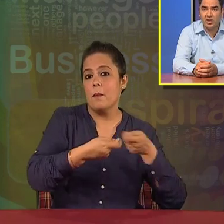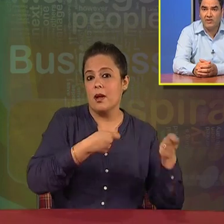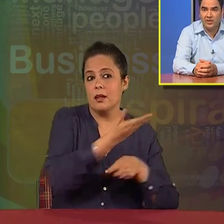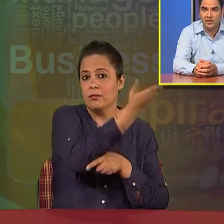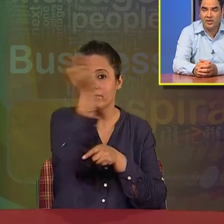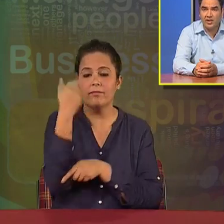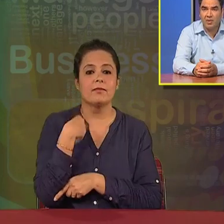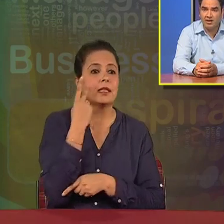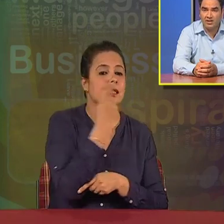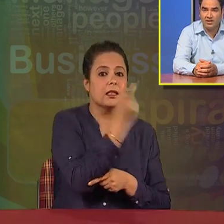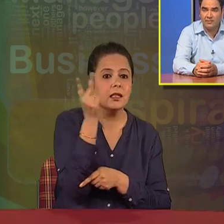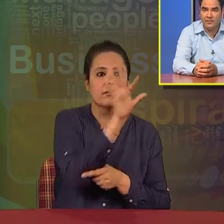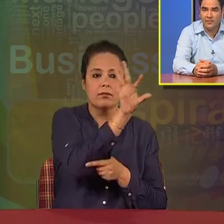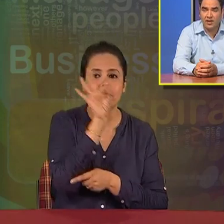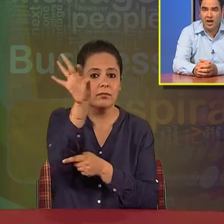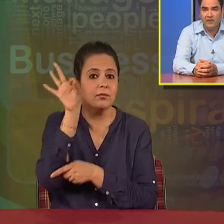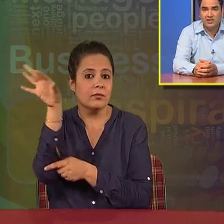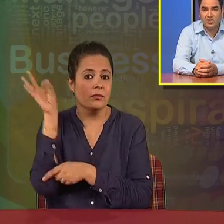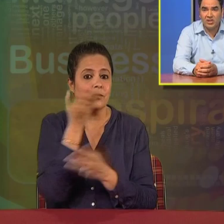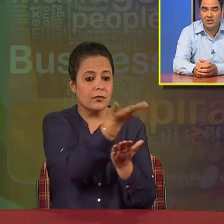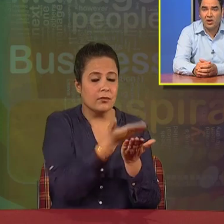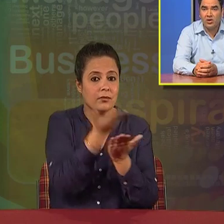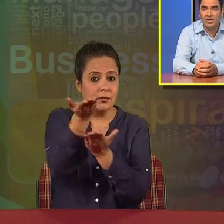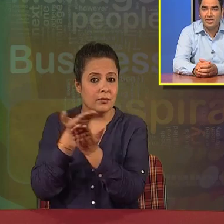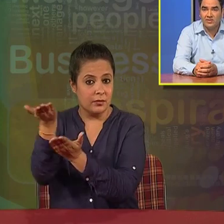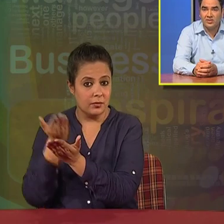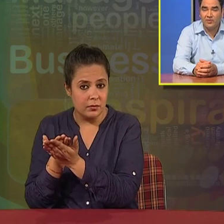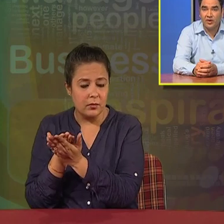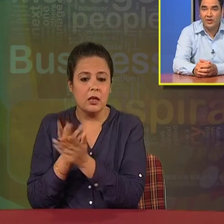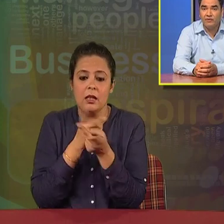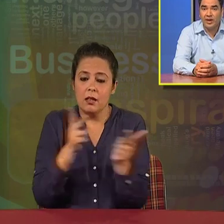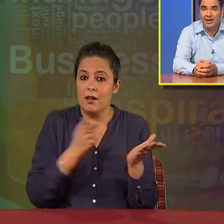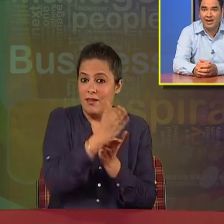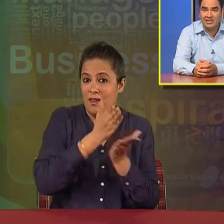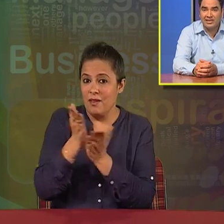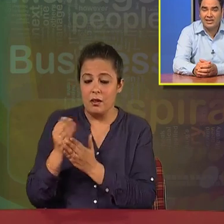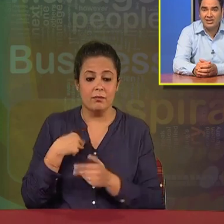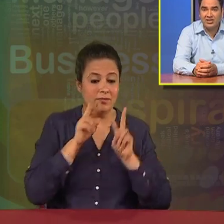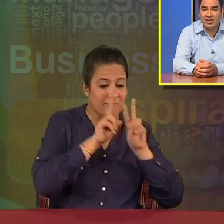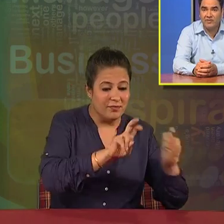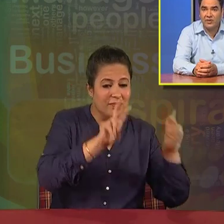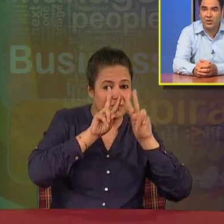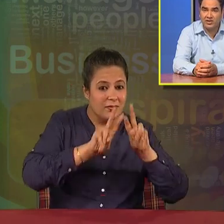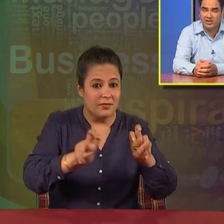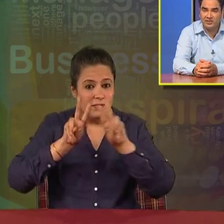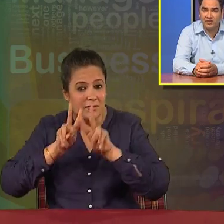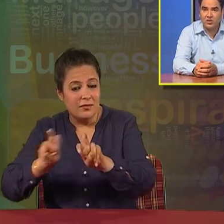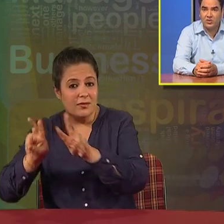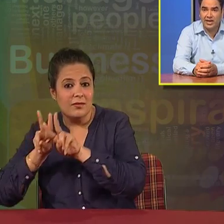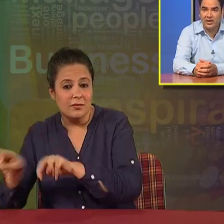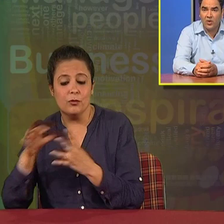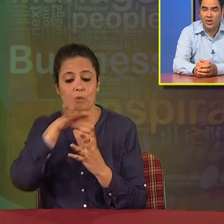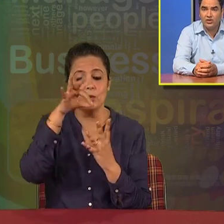which are available in the market. After searching the alternatives, we have to analyze each and every alternative